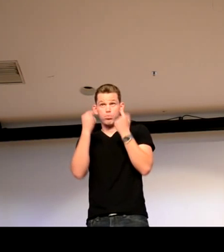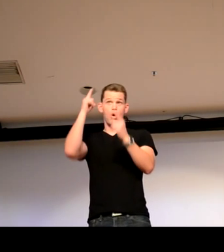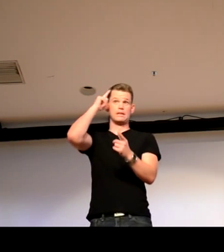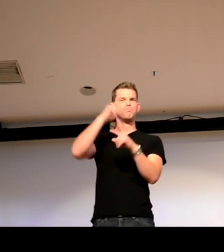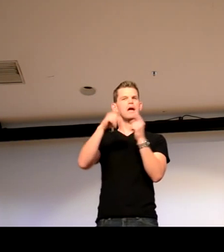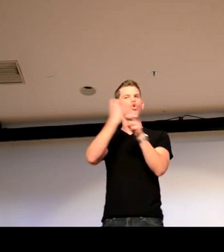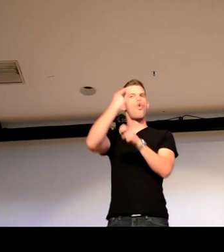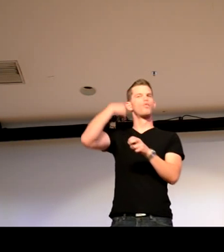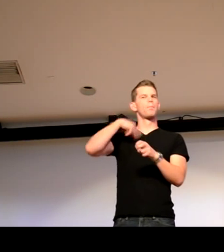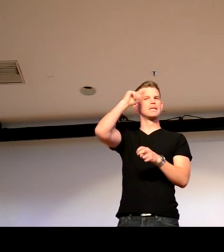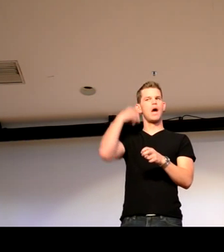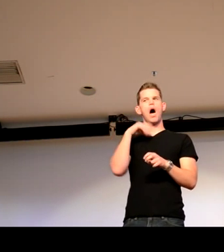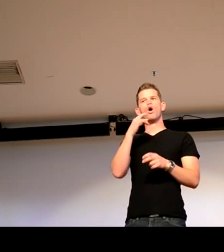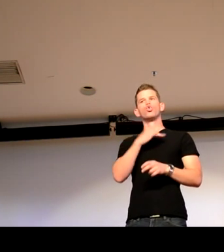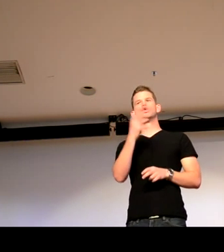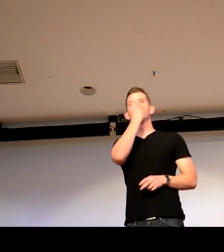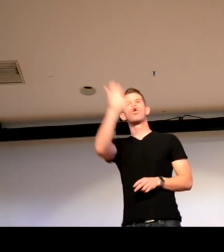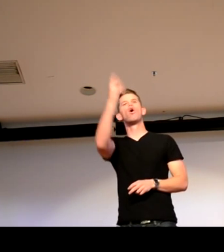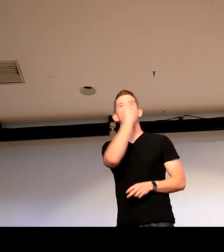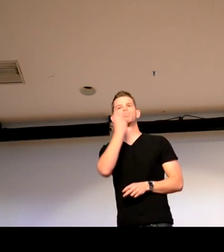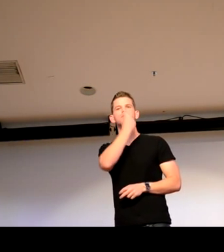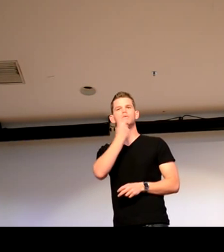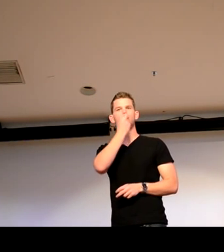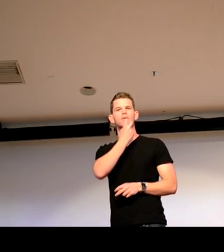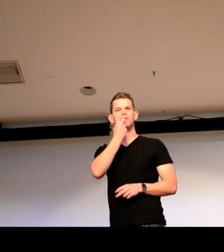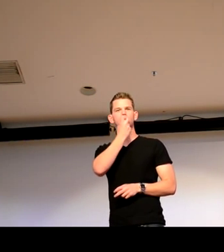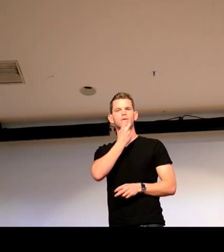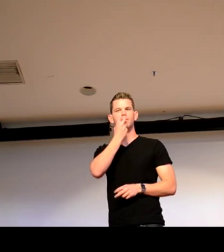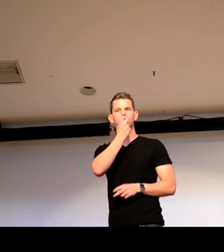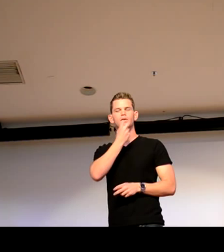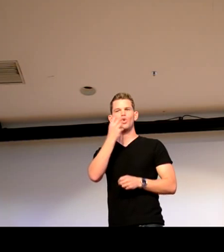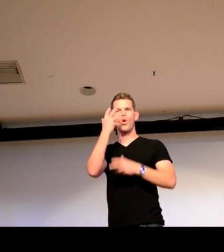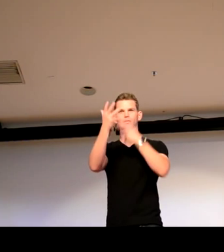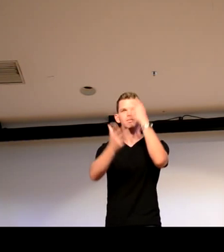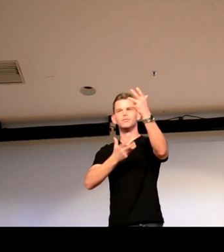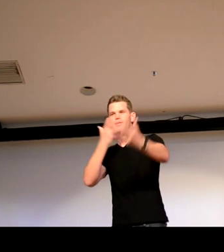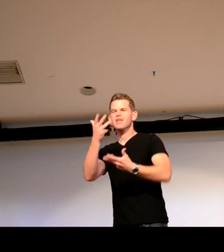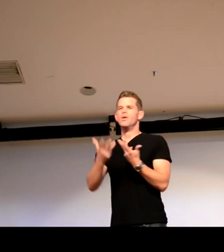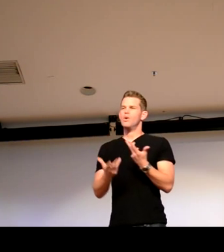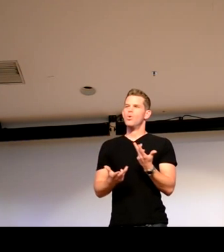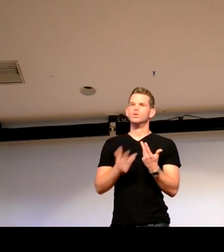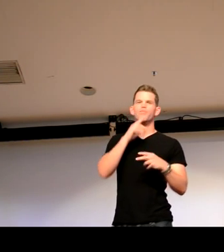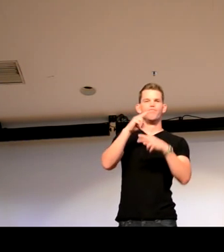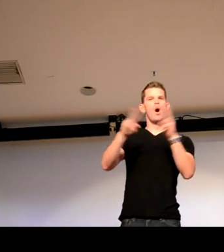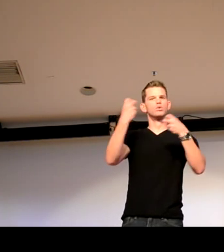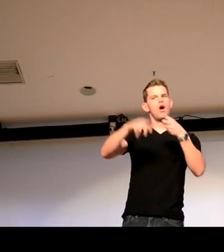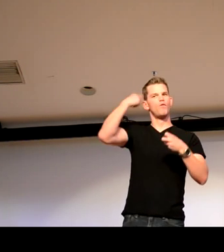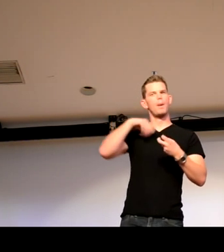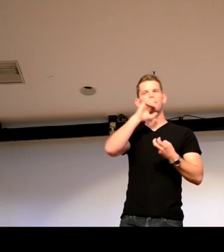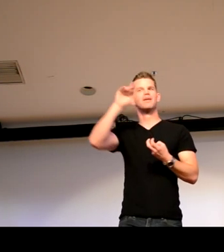So, I mean, it really wasn't anything I could do, and they wanted me to read lips. So that was a struggle. It was